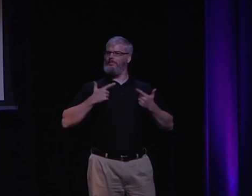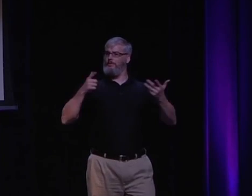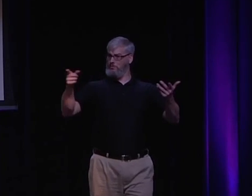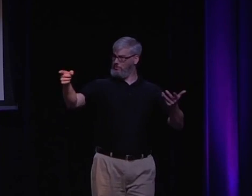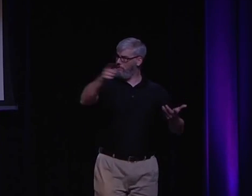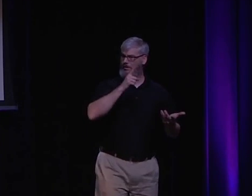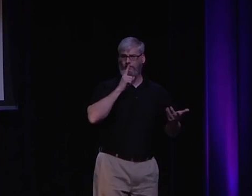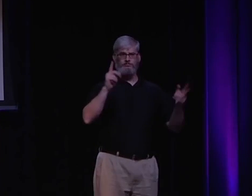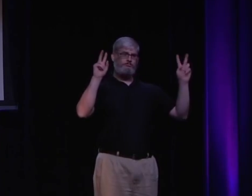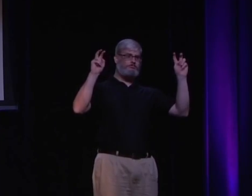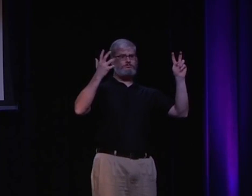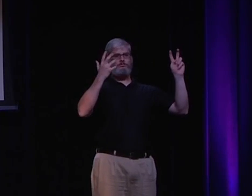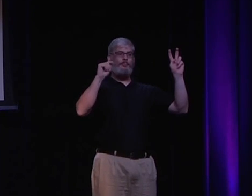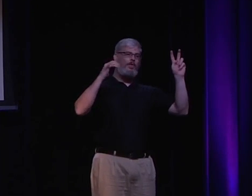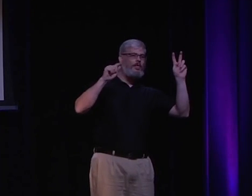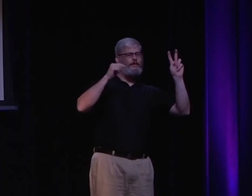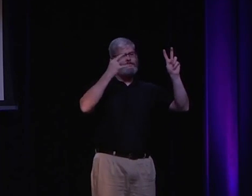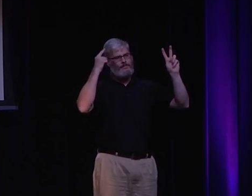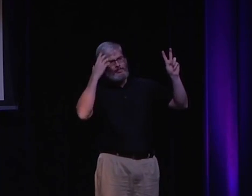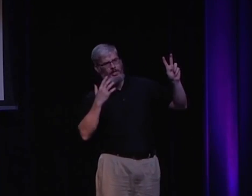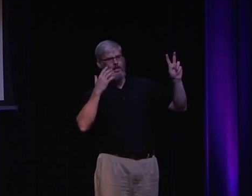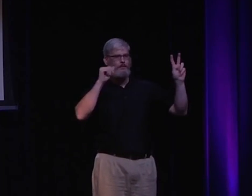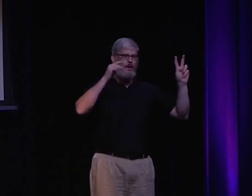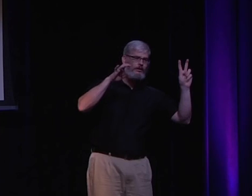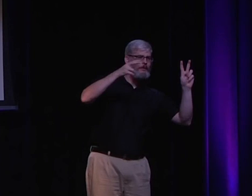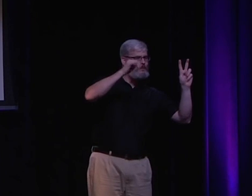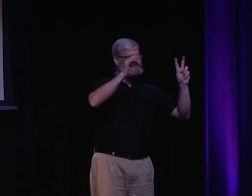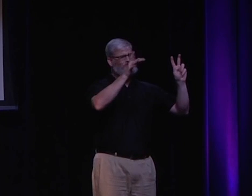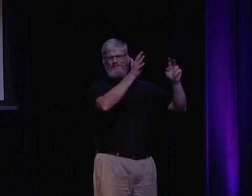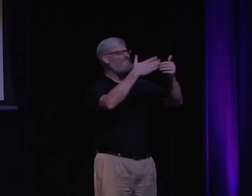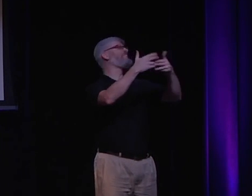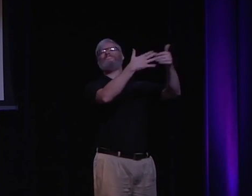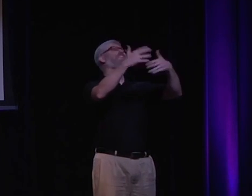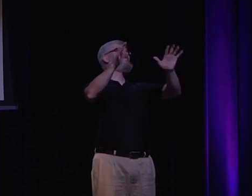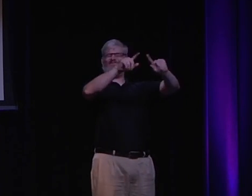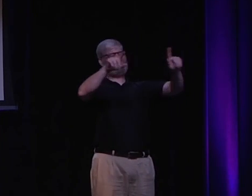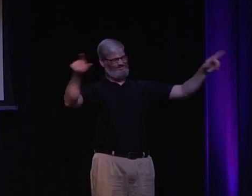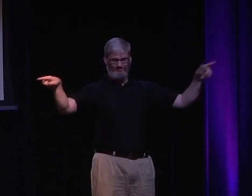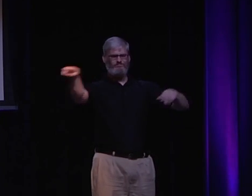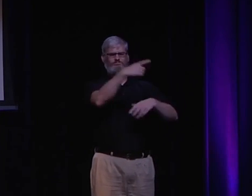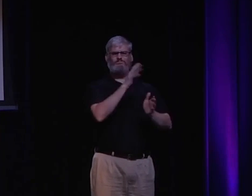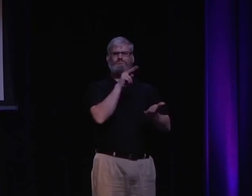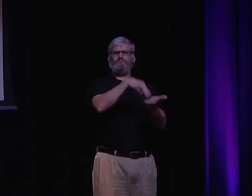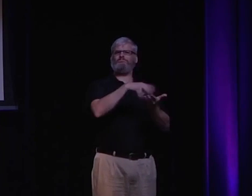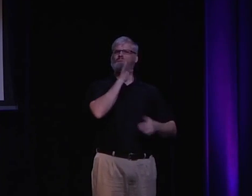even. I want you to, in your own lives, whatever you want to label yourself, agnostic, free thinker, atheist,